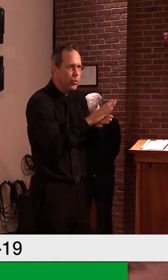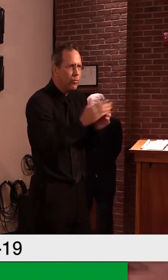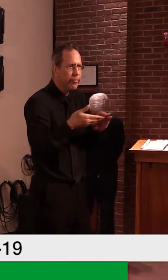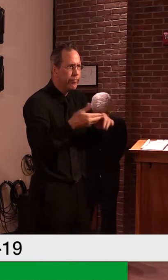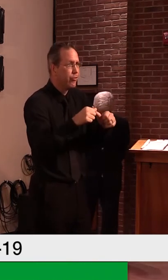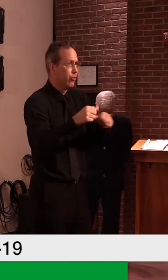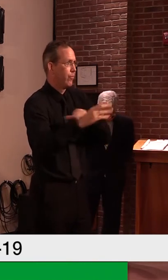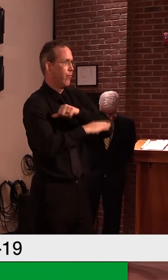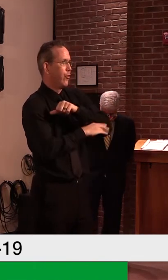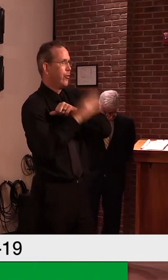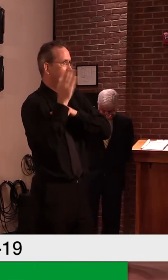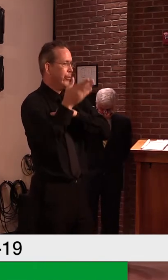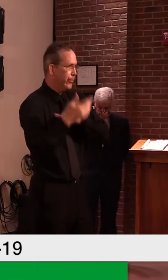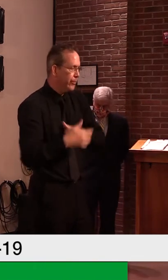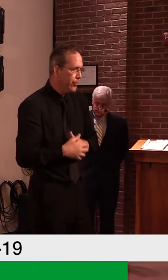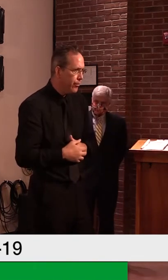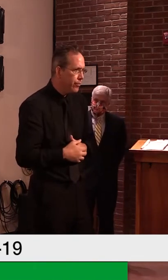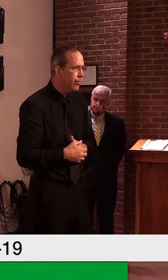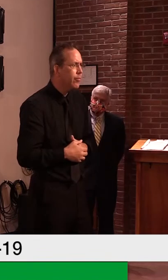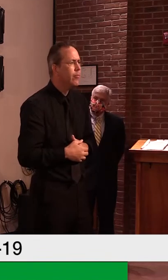nor would we typically until October.